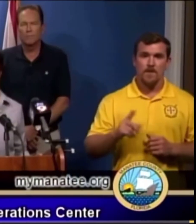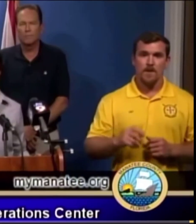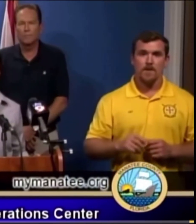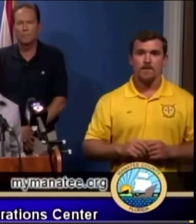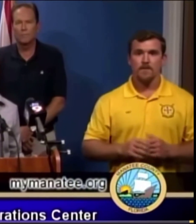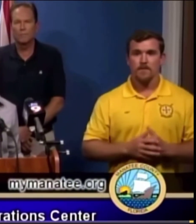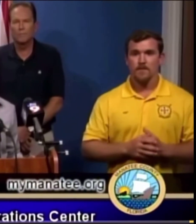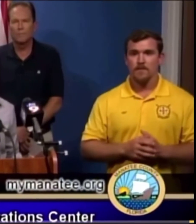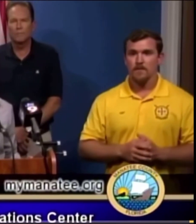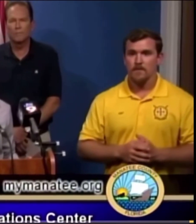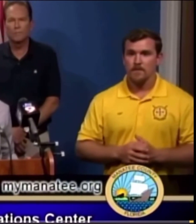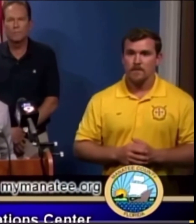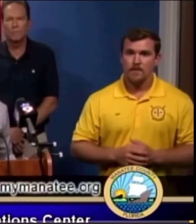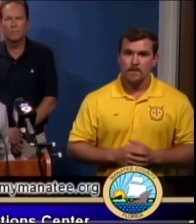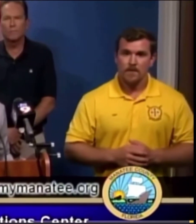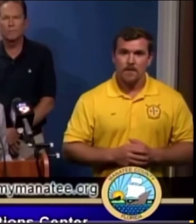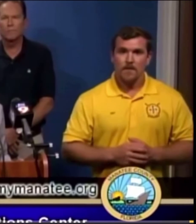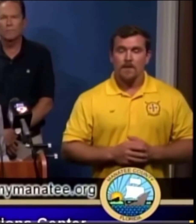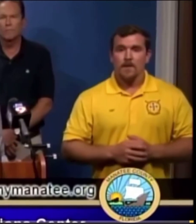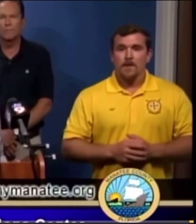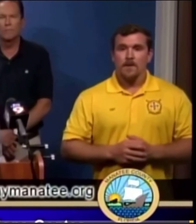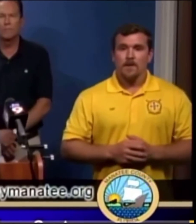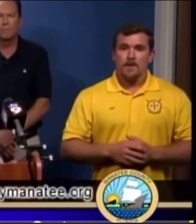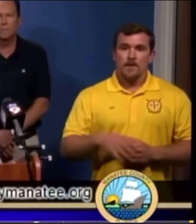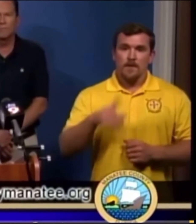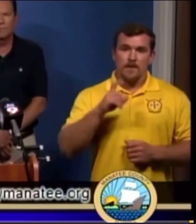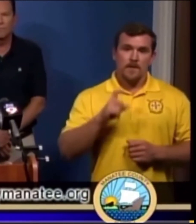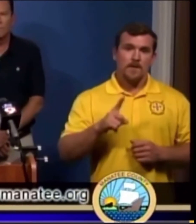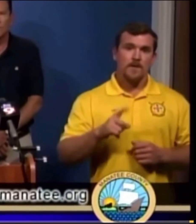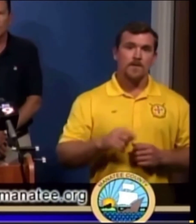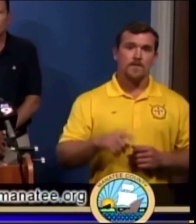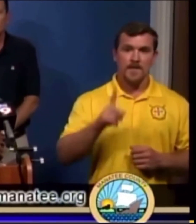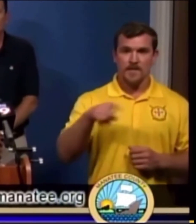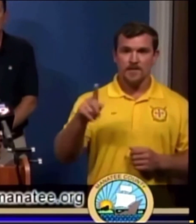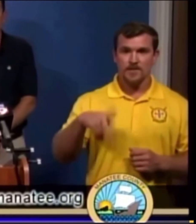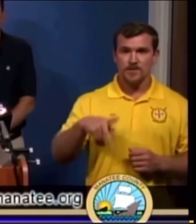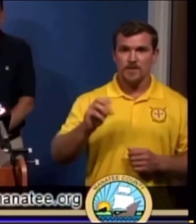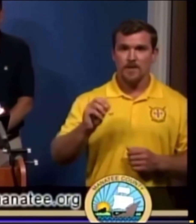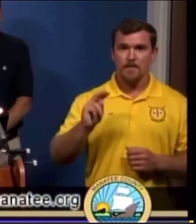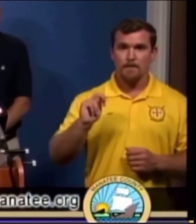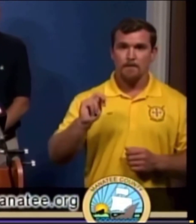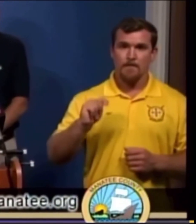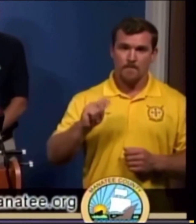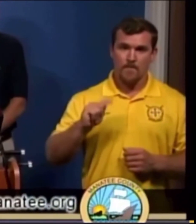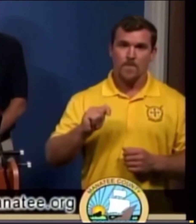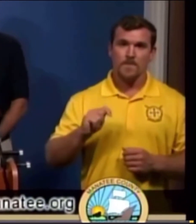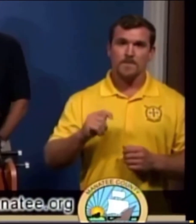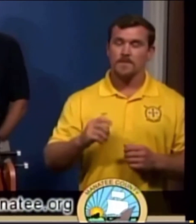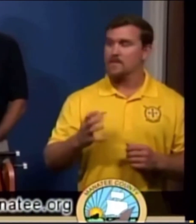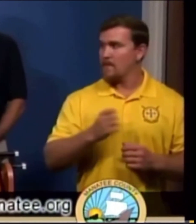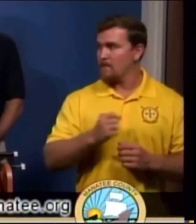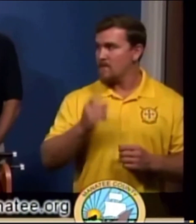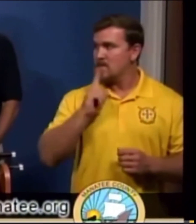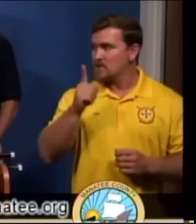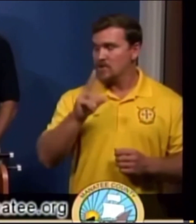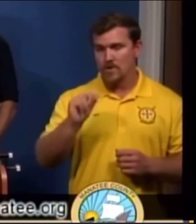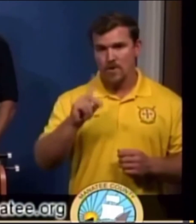was an urgent Hurricane Irma evacuation order, but look at the sign language interpreter on the right. He's actually signing